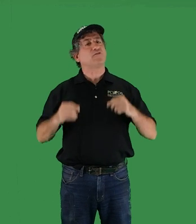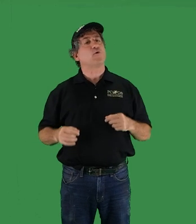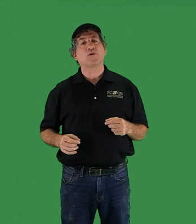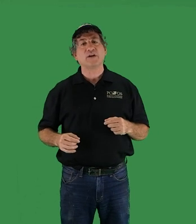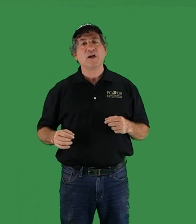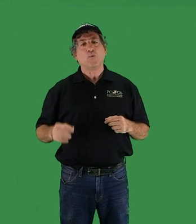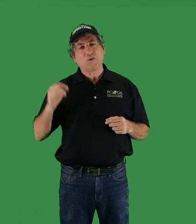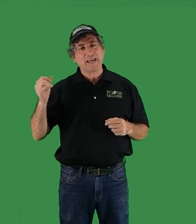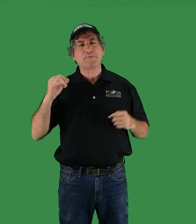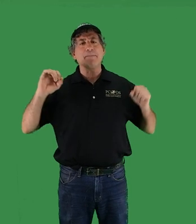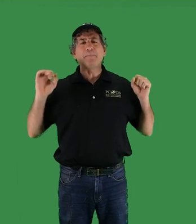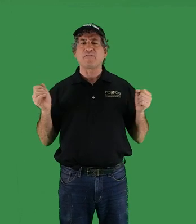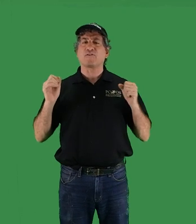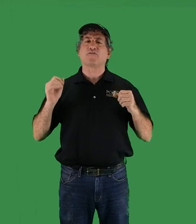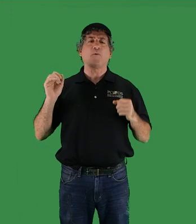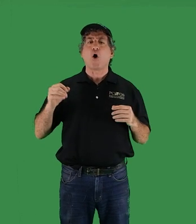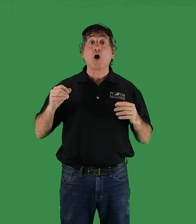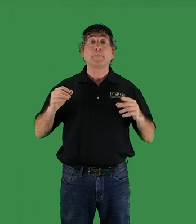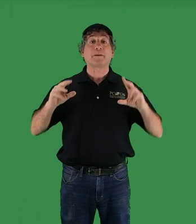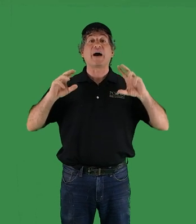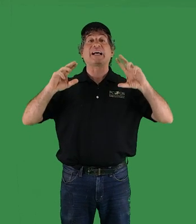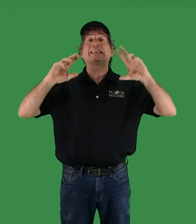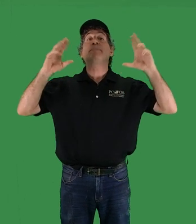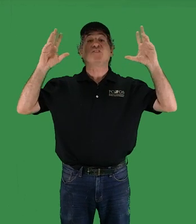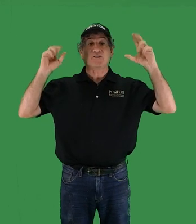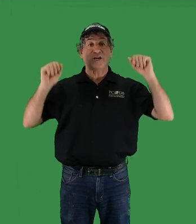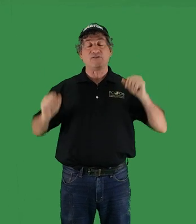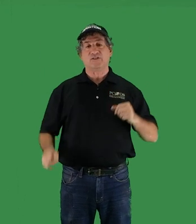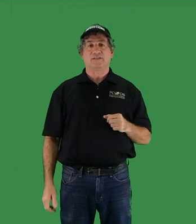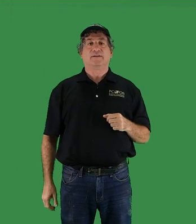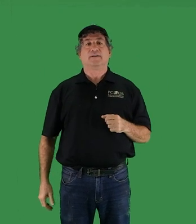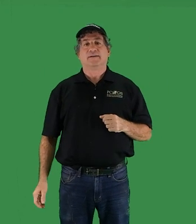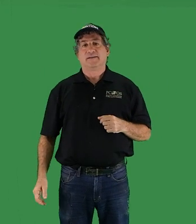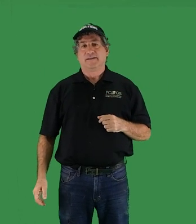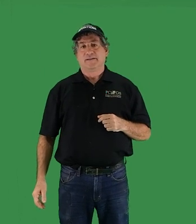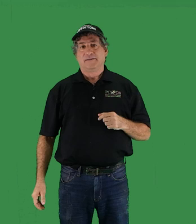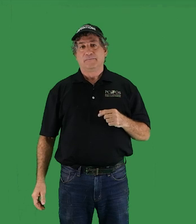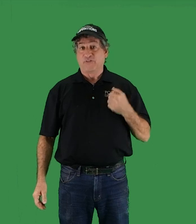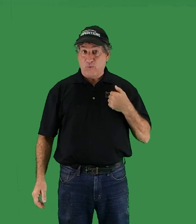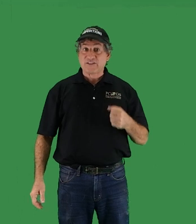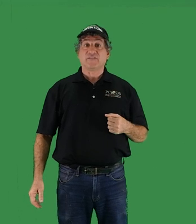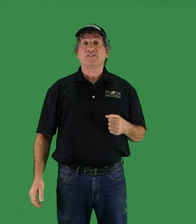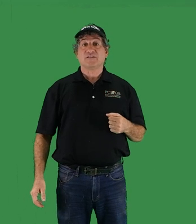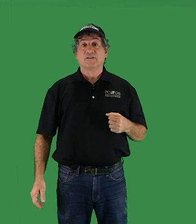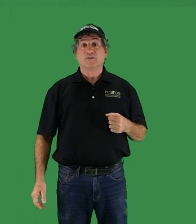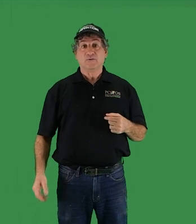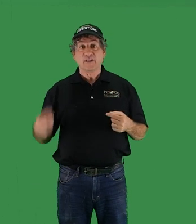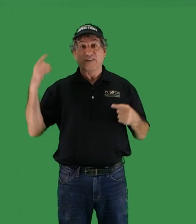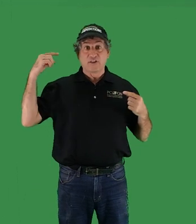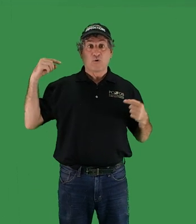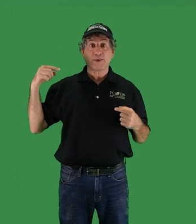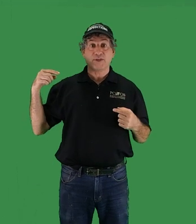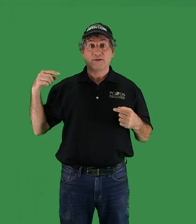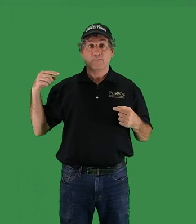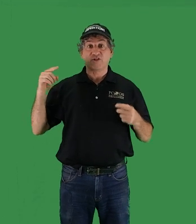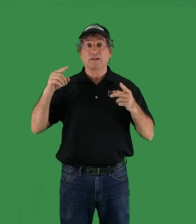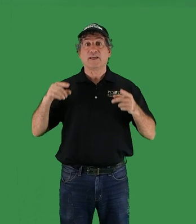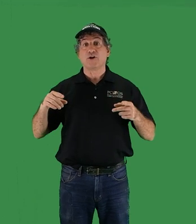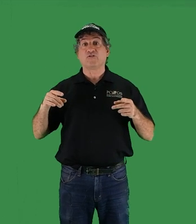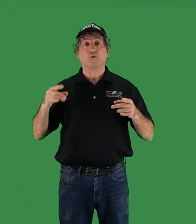afford will keep them buffered from all but apocalyptic changes. But the rest of us who live in the north, particularly those who